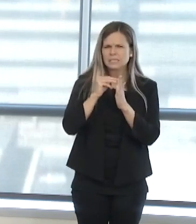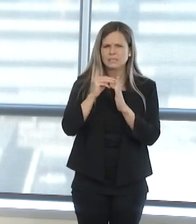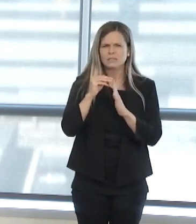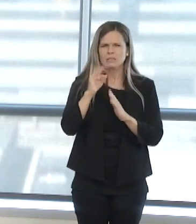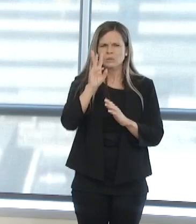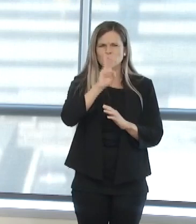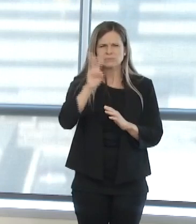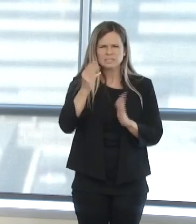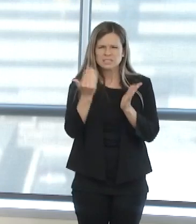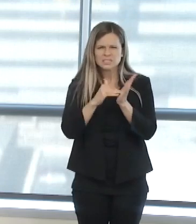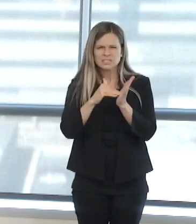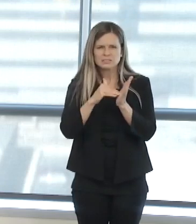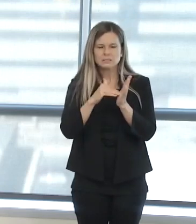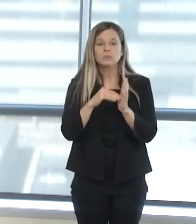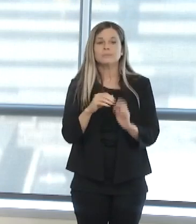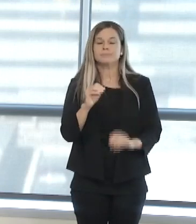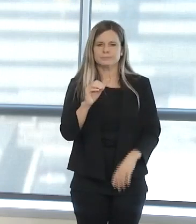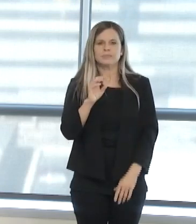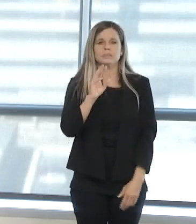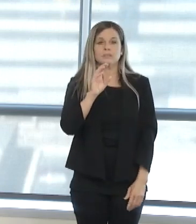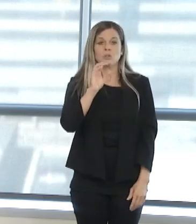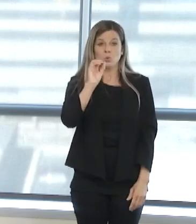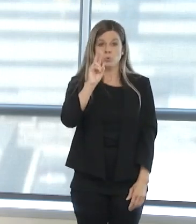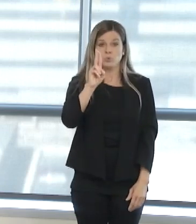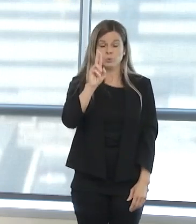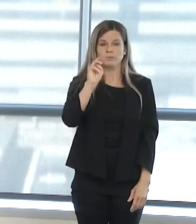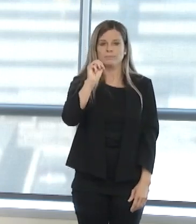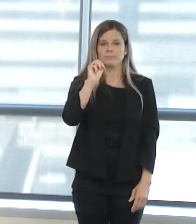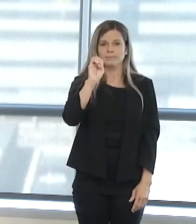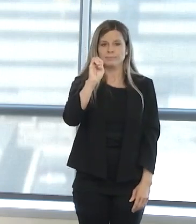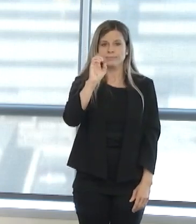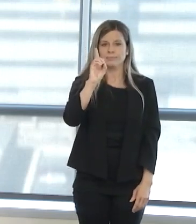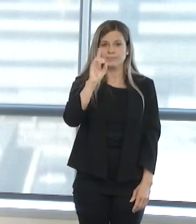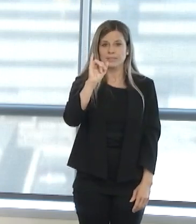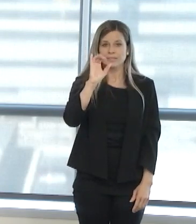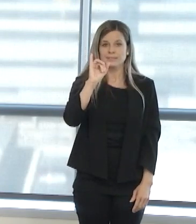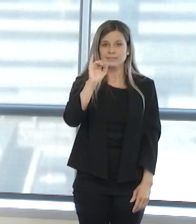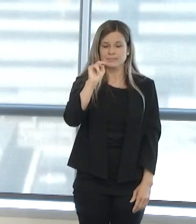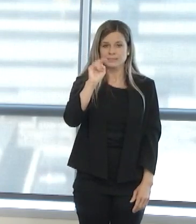That is OUmedicine.com forward slash the challenge.